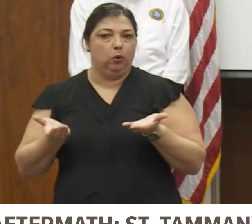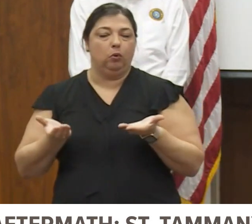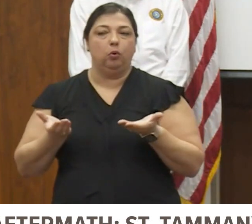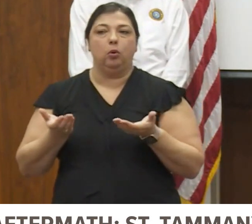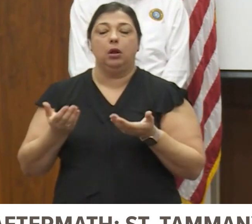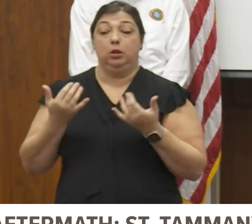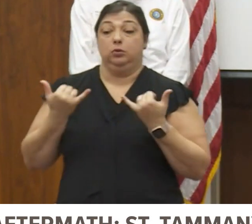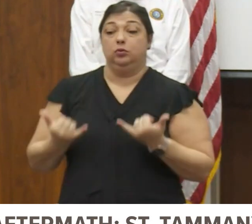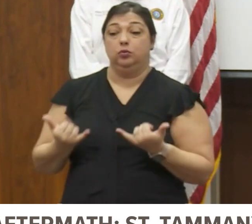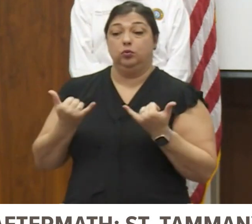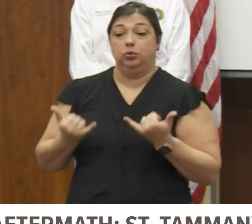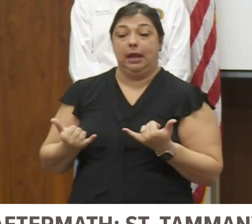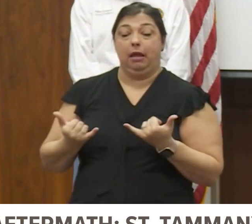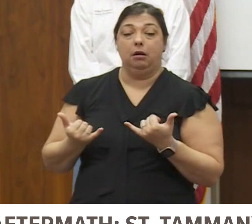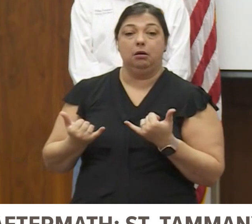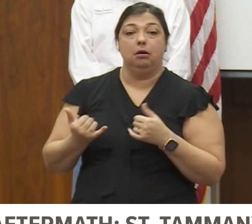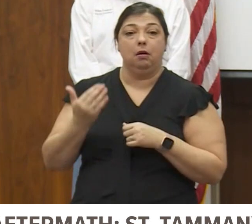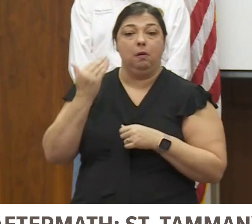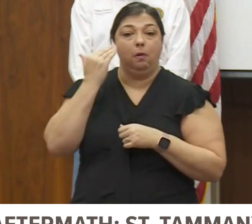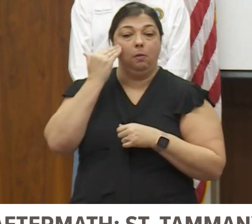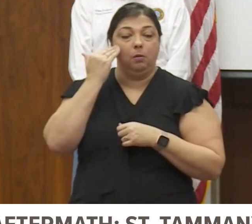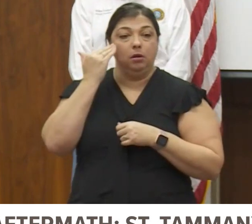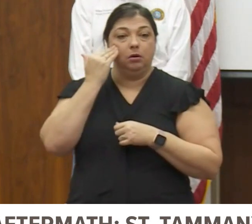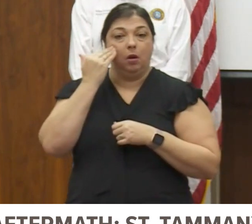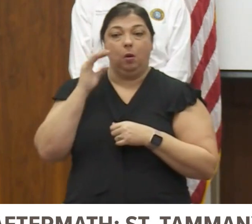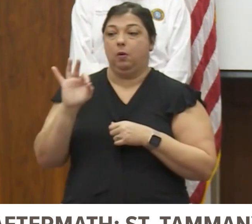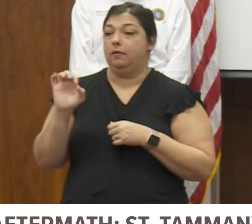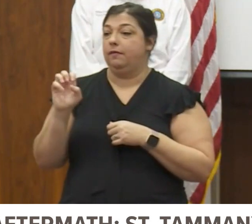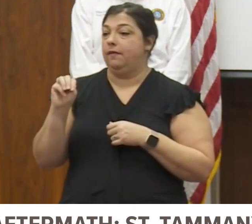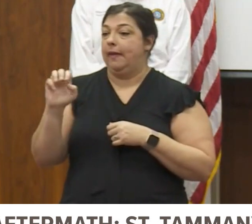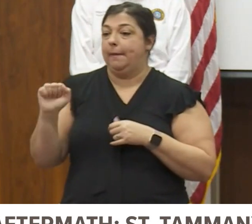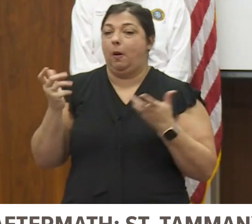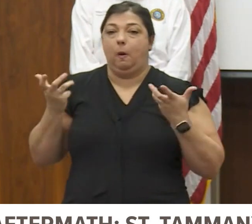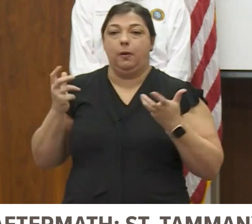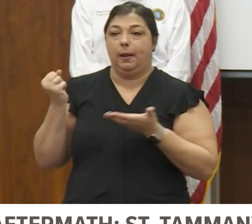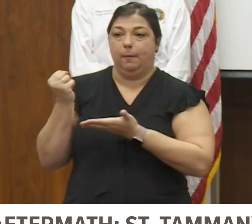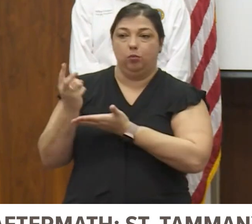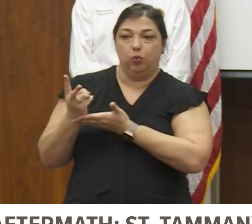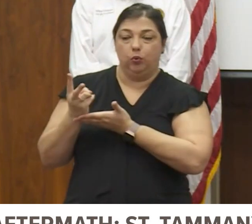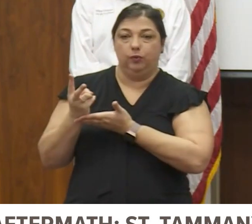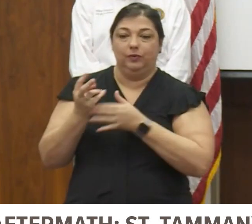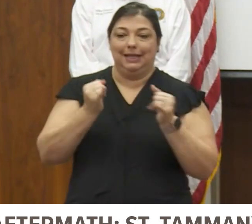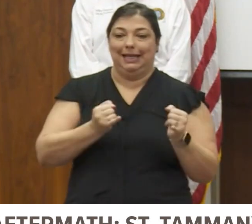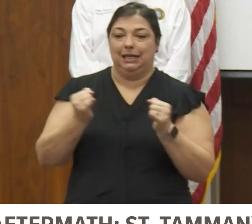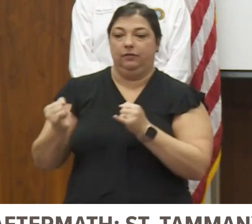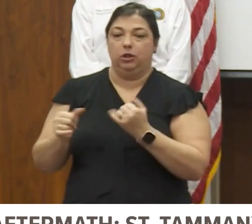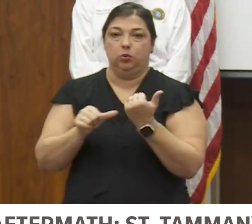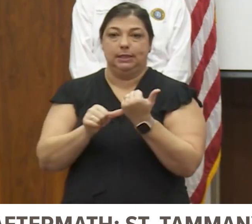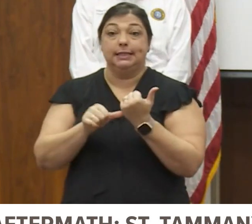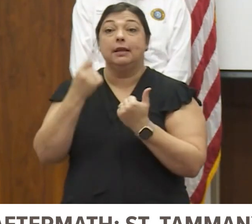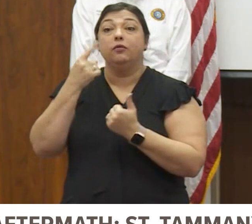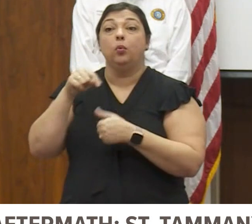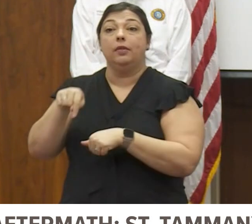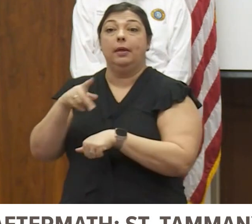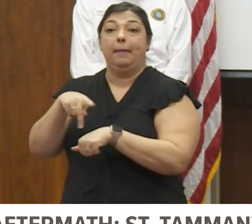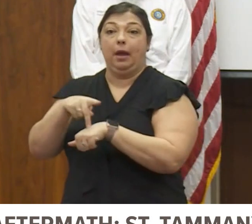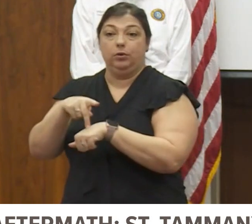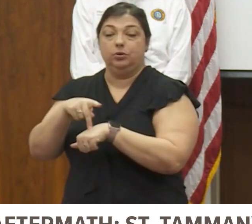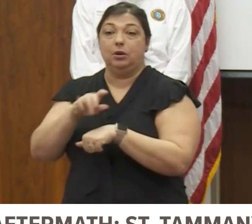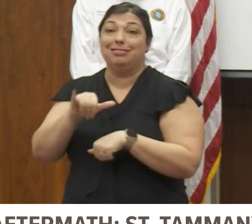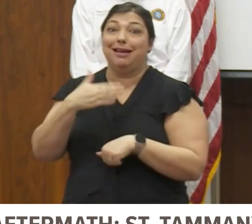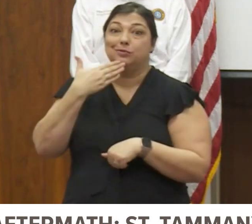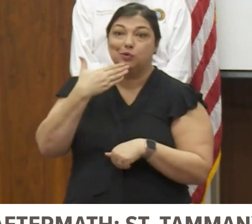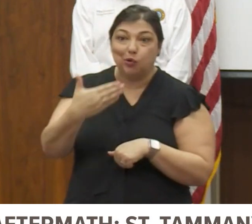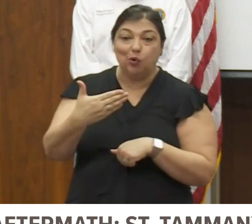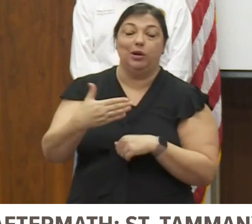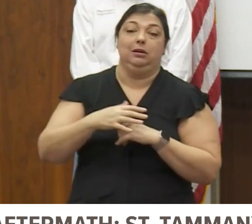today we know that FEMA has already approved individual assistance for the parish. That's a